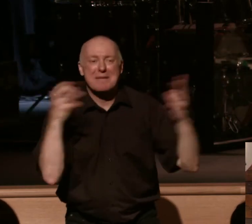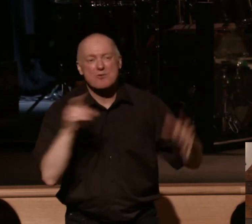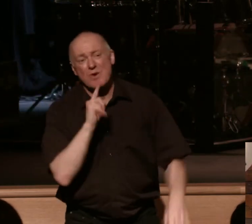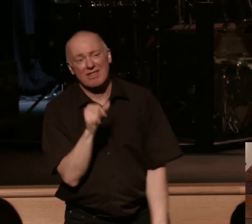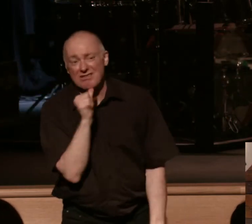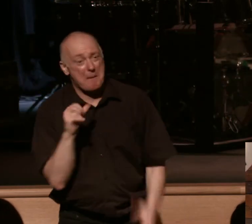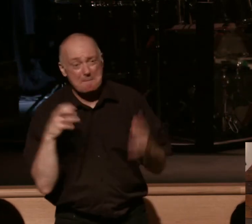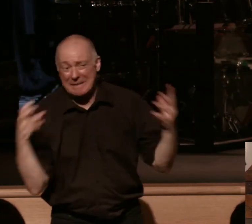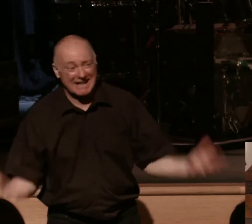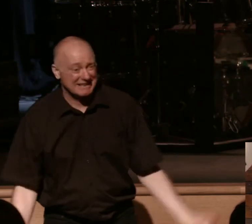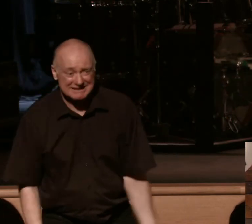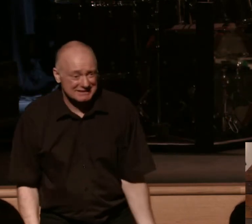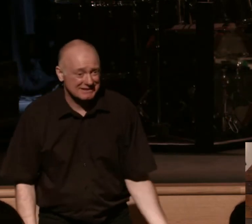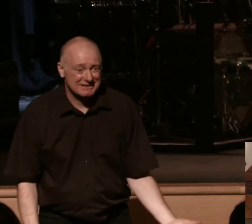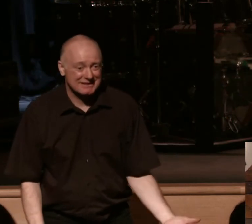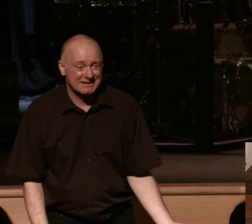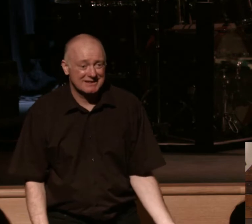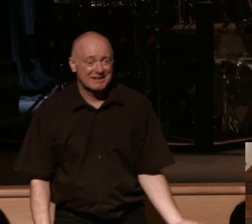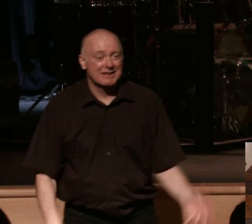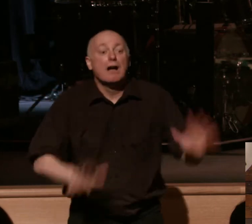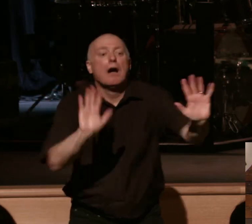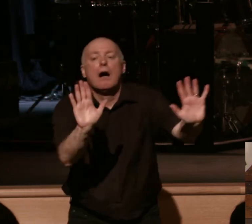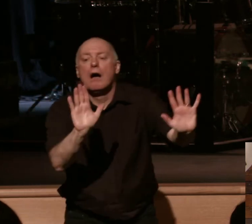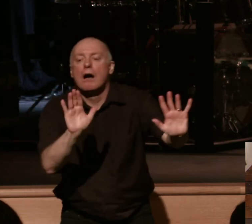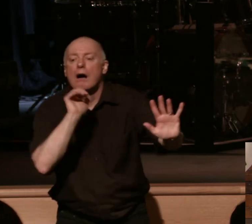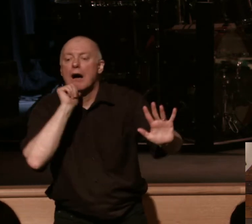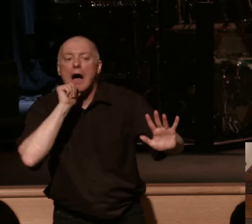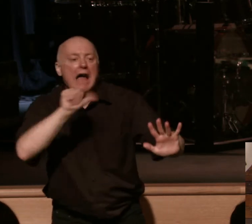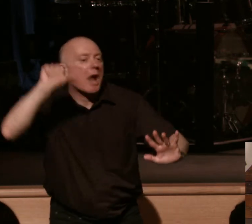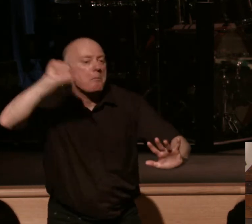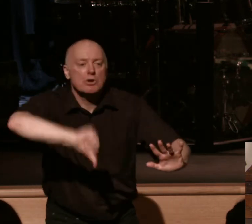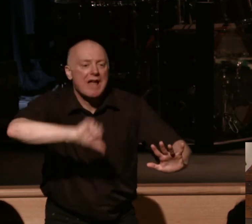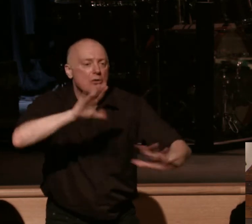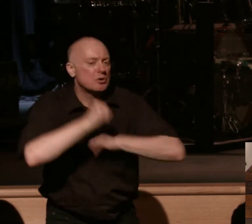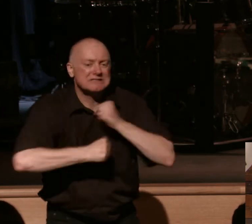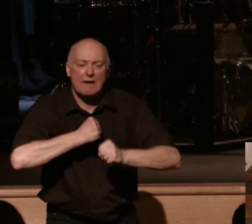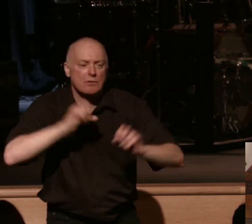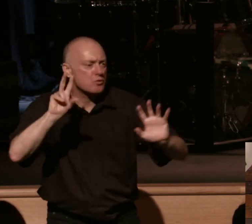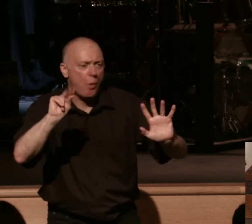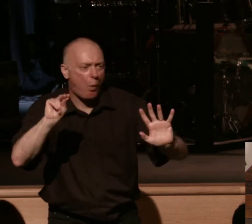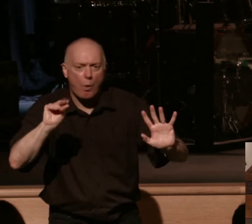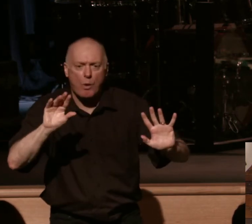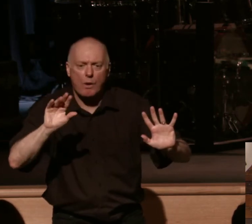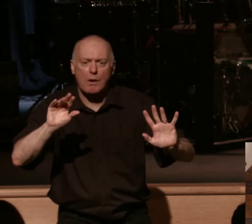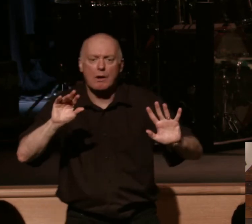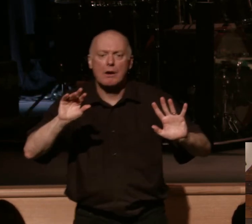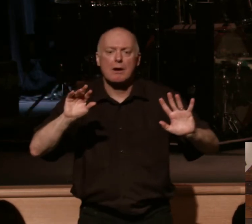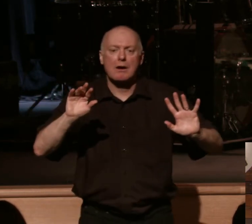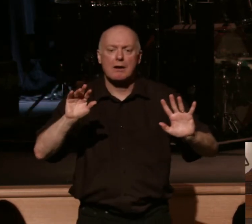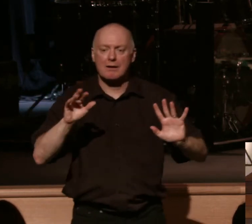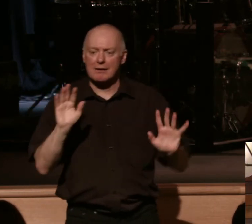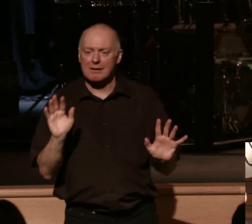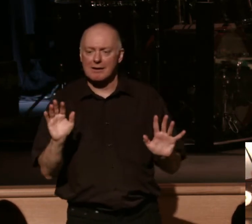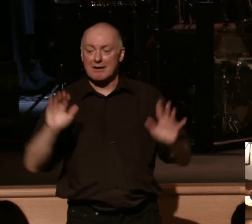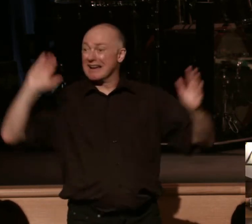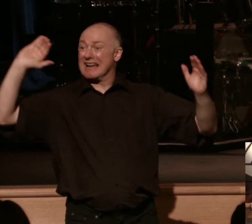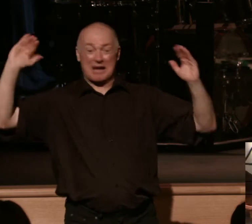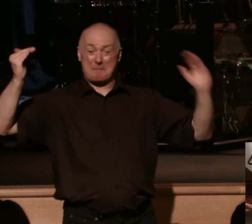not. Not diminishing your trial or my trial. Not diminishing it unless we compare it to the eternal weight of glory